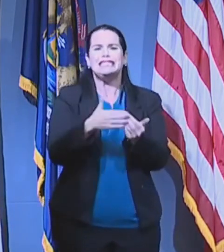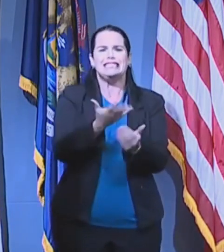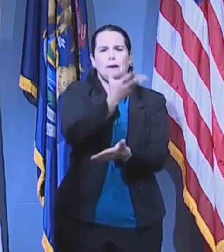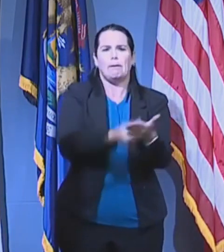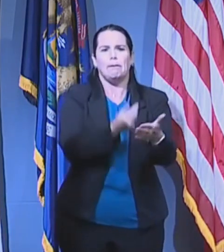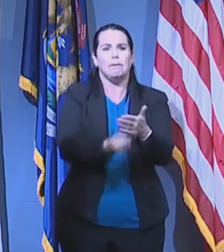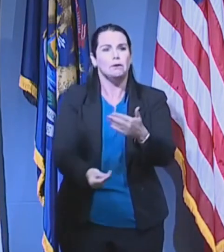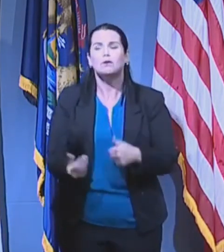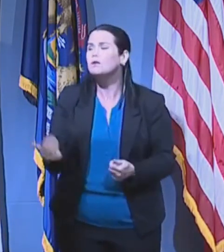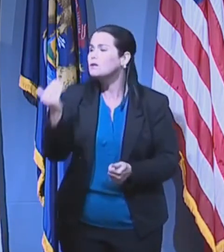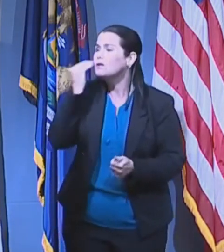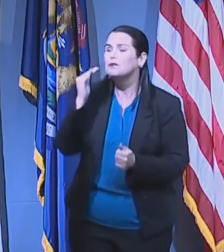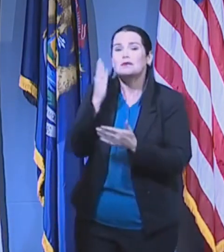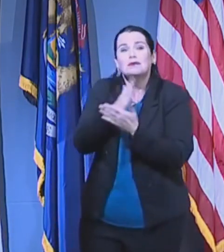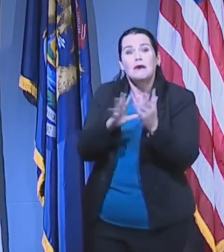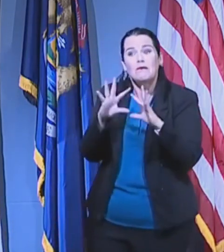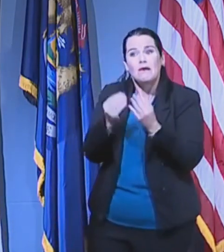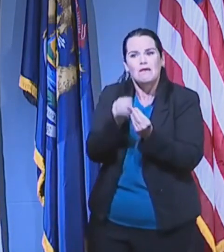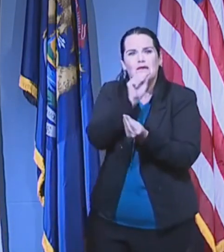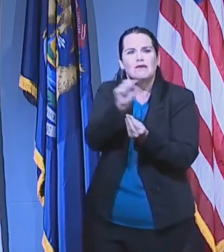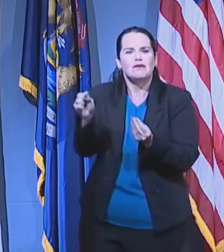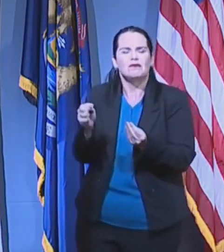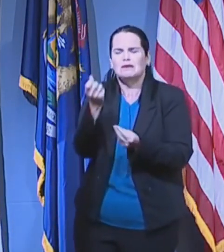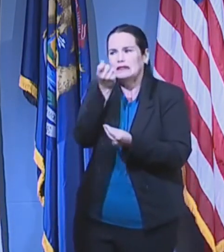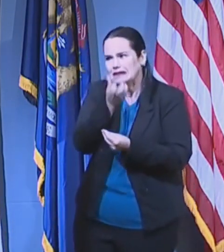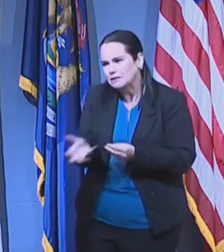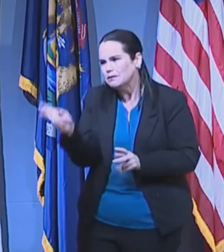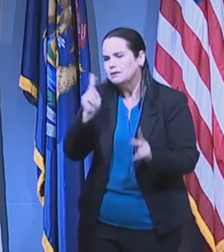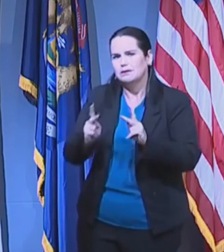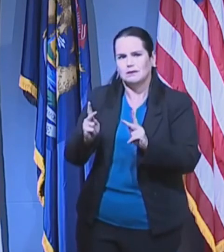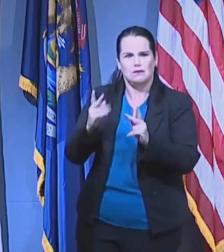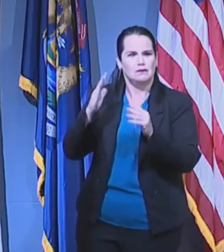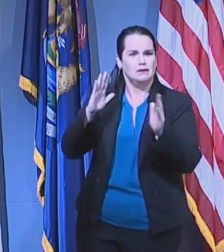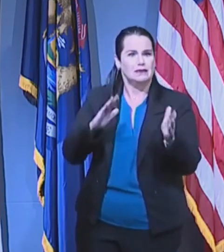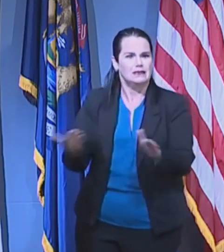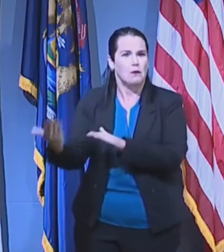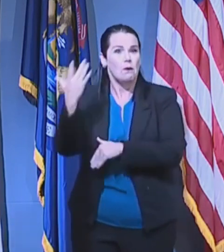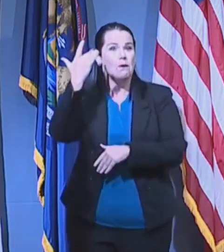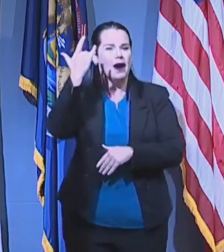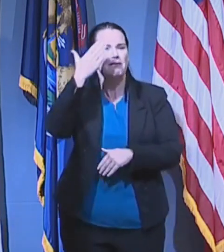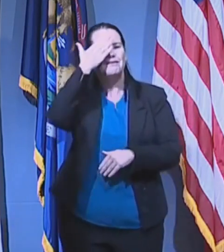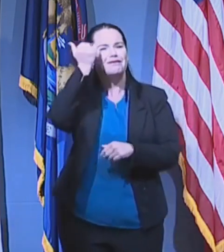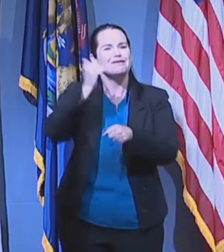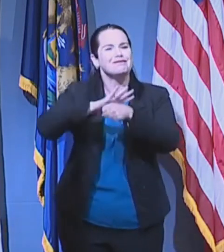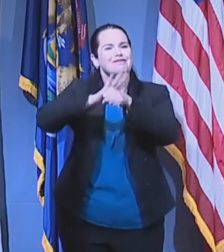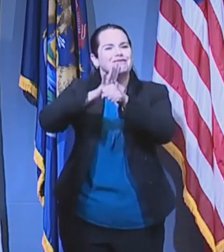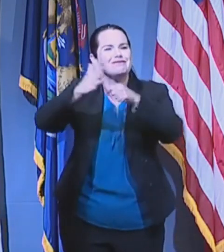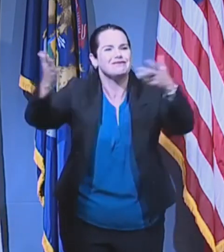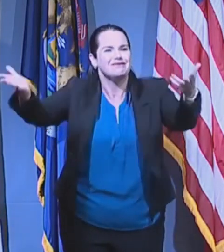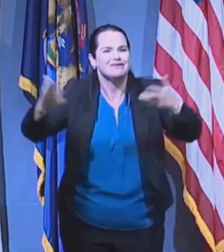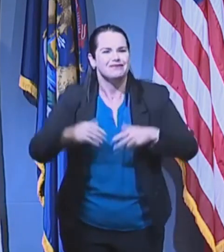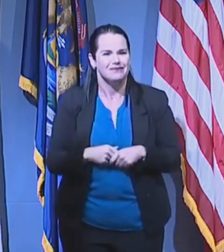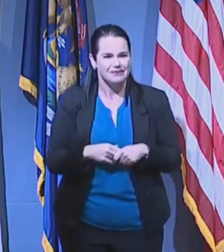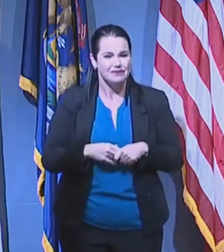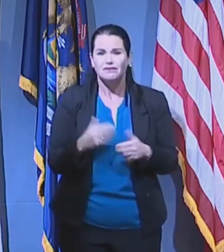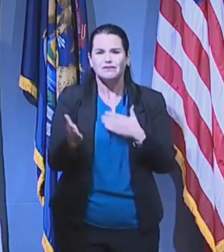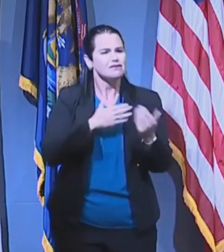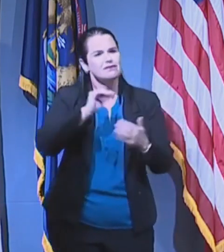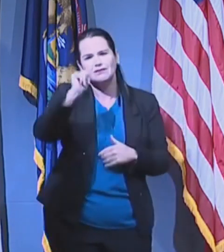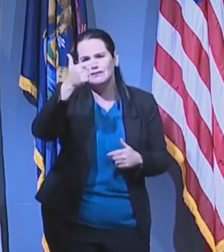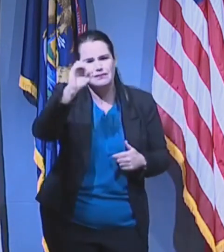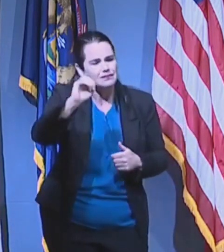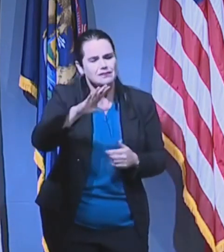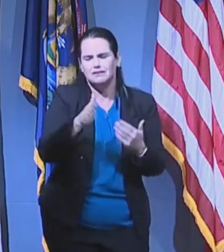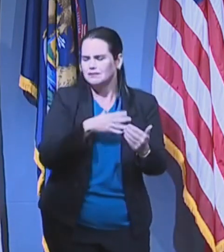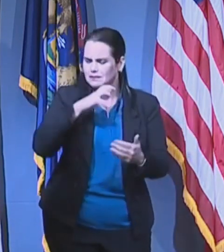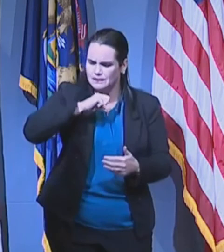families that have lost multiple people across generations because of COVID-19. So regardless of how old you are, do the